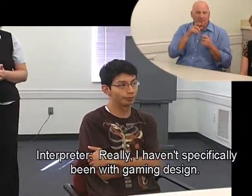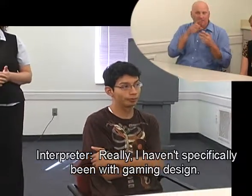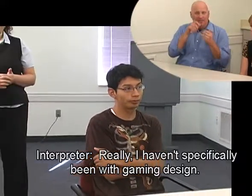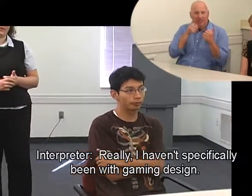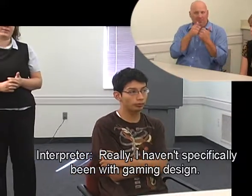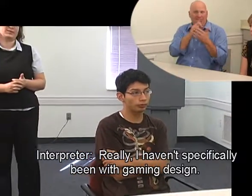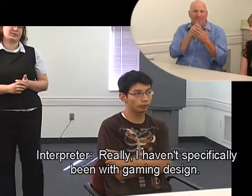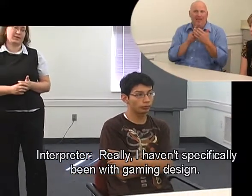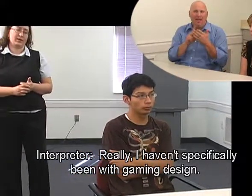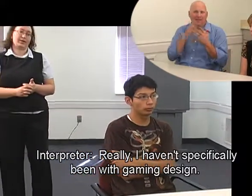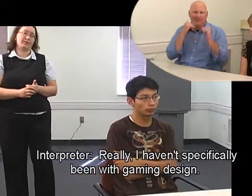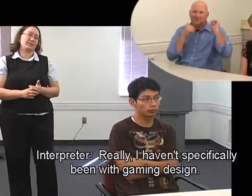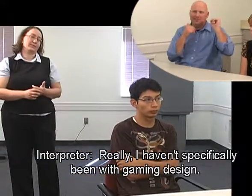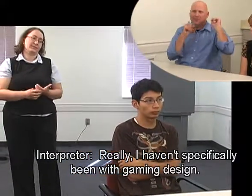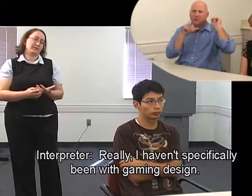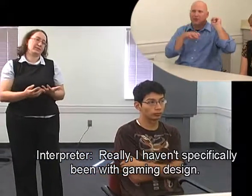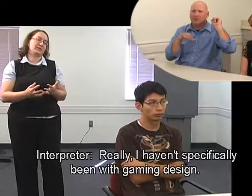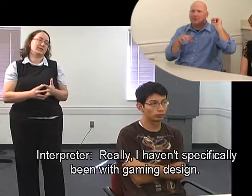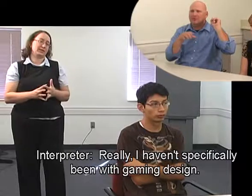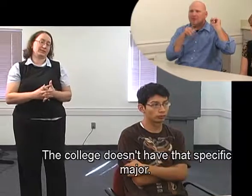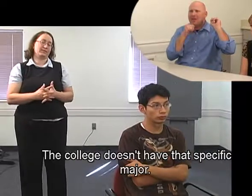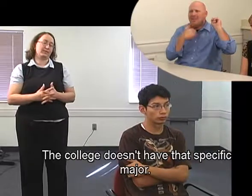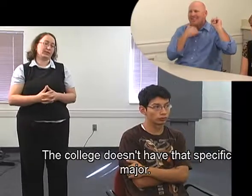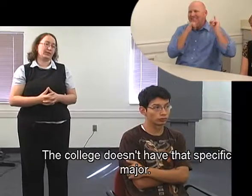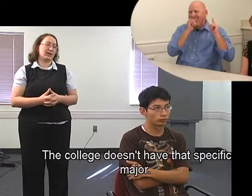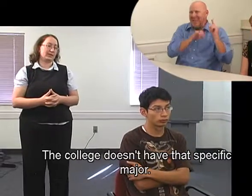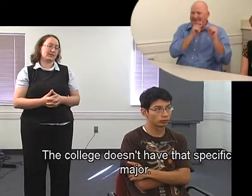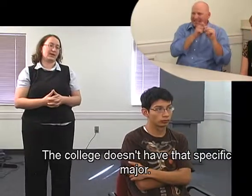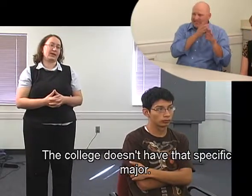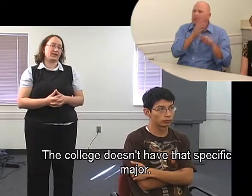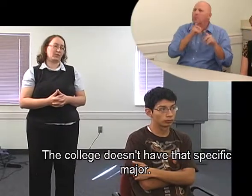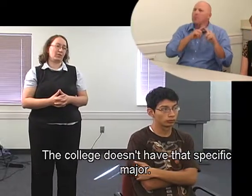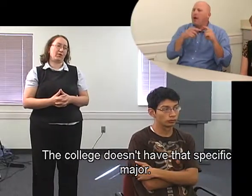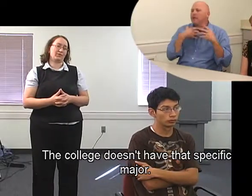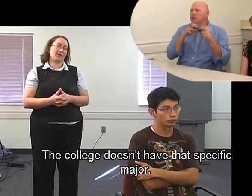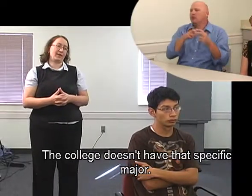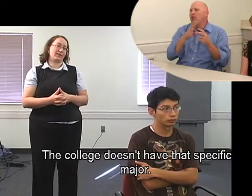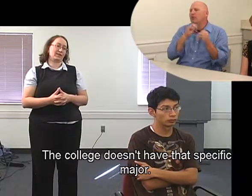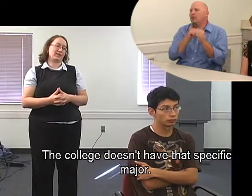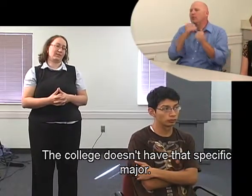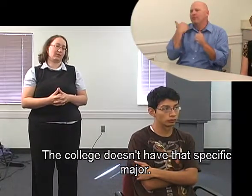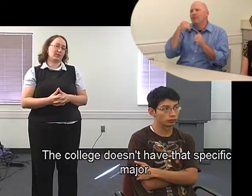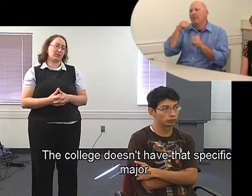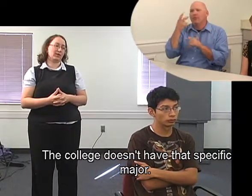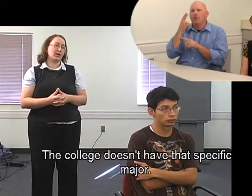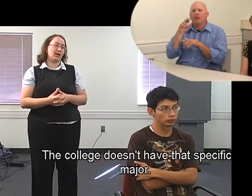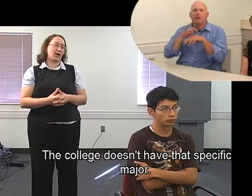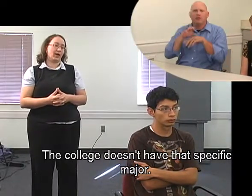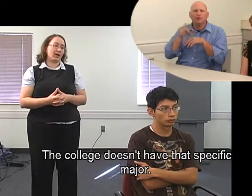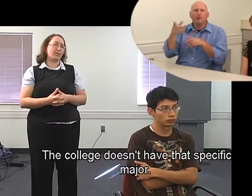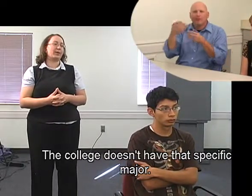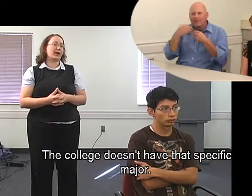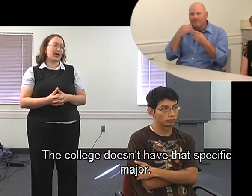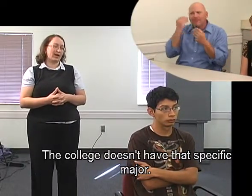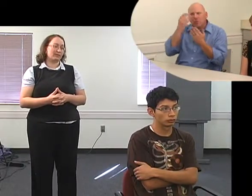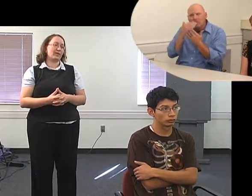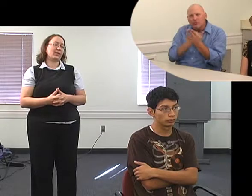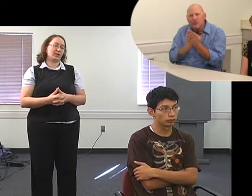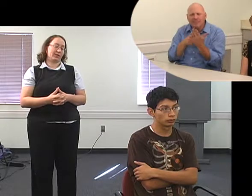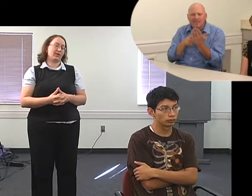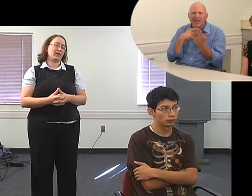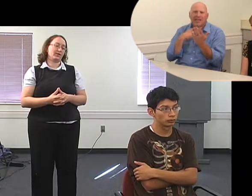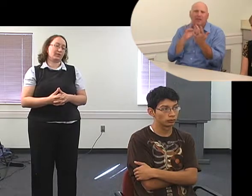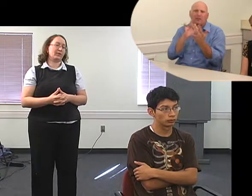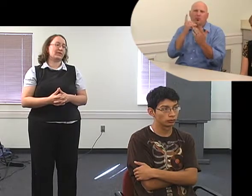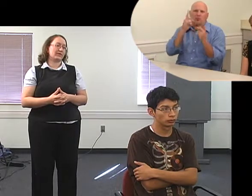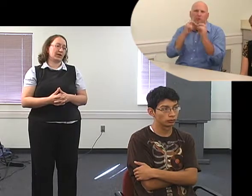Really I haven't specifically been with gaming design. Salt Lake Community College doesn't have that specific major. But I have met